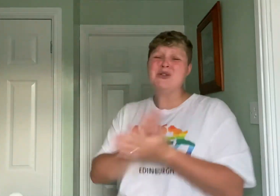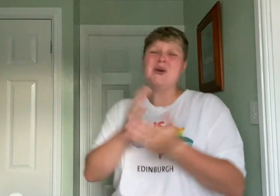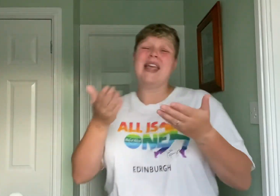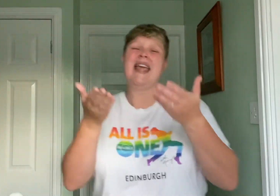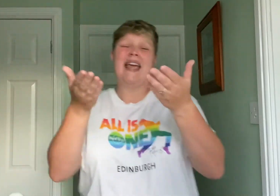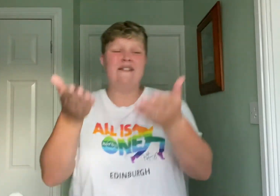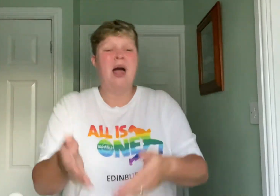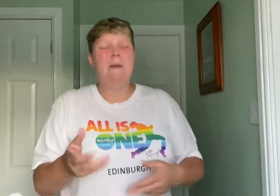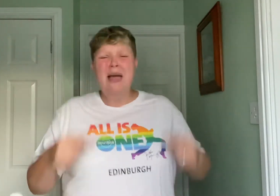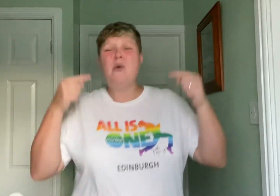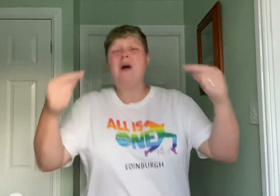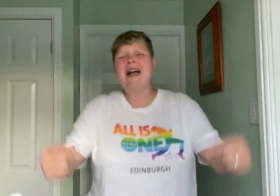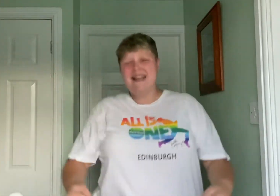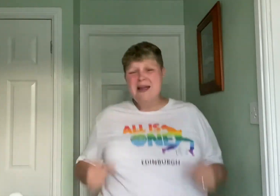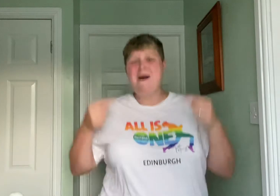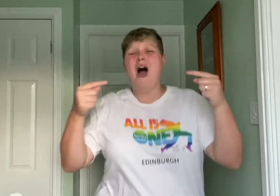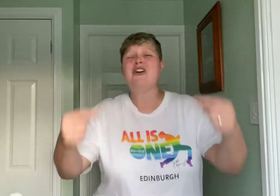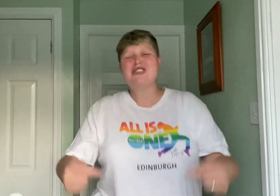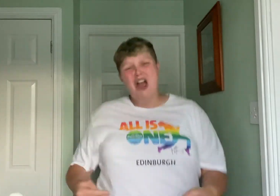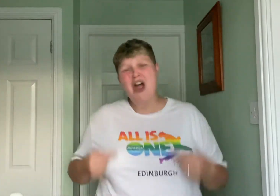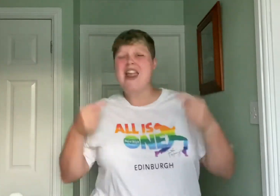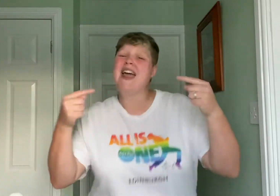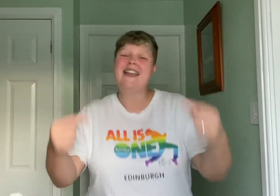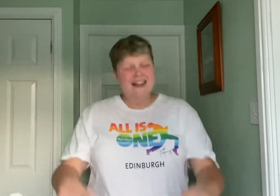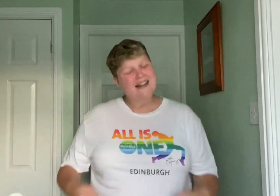We'll be right back.